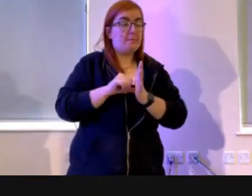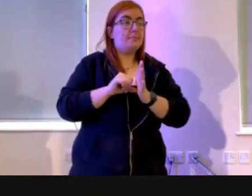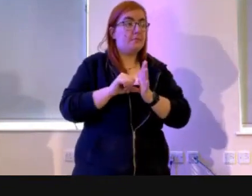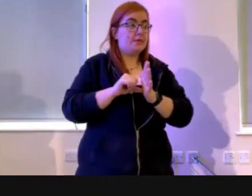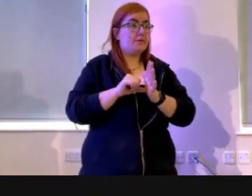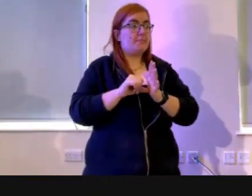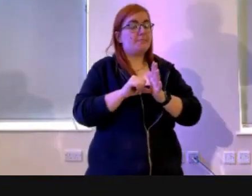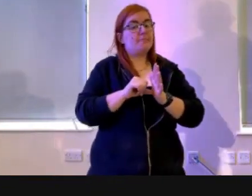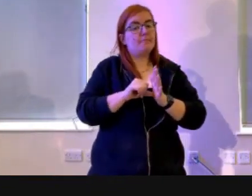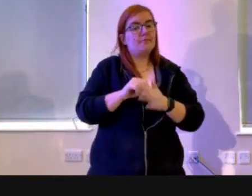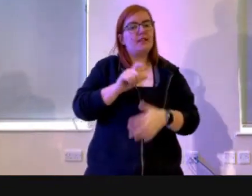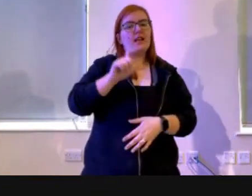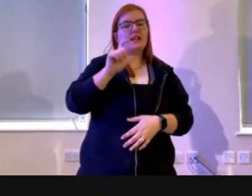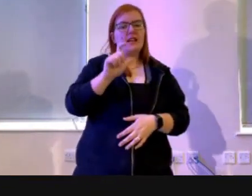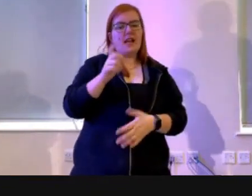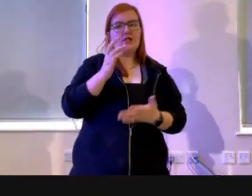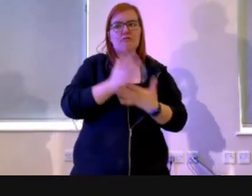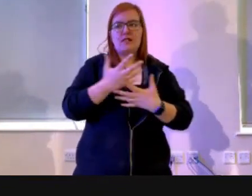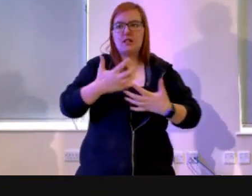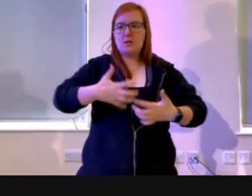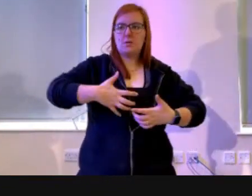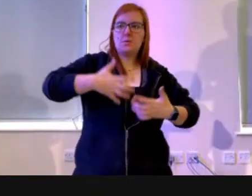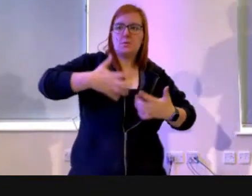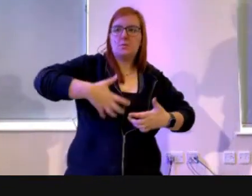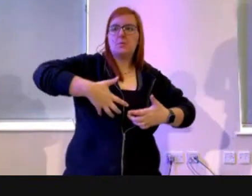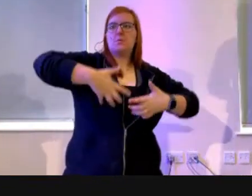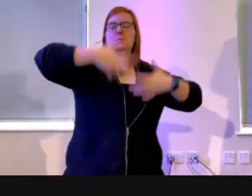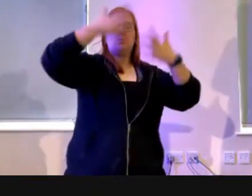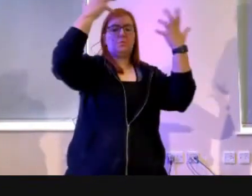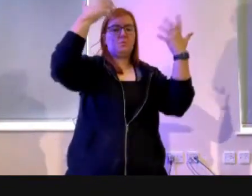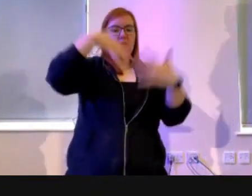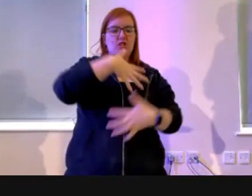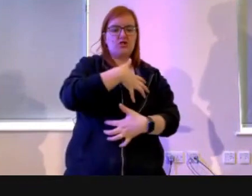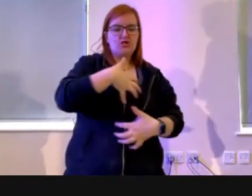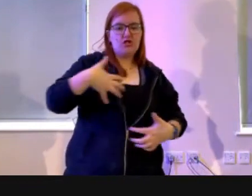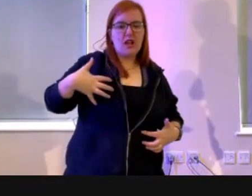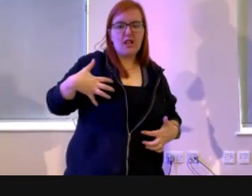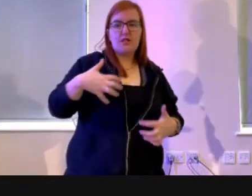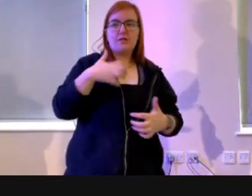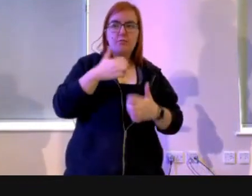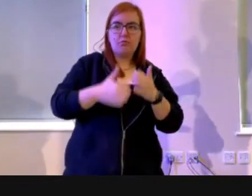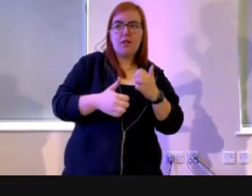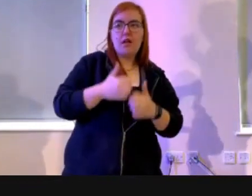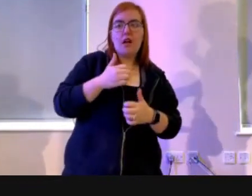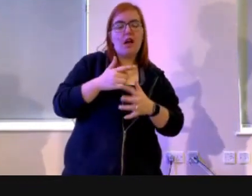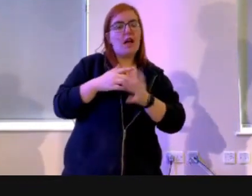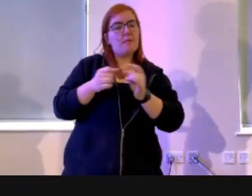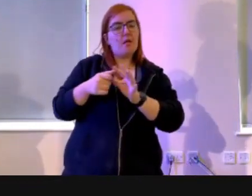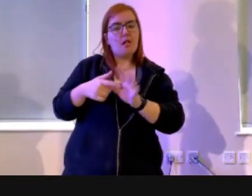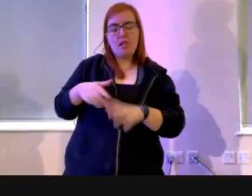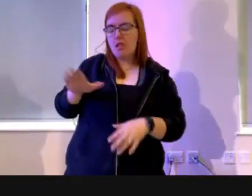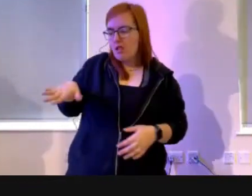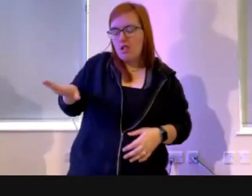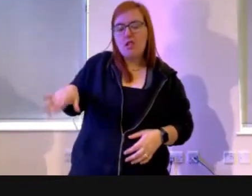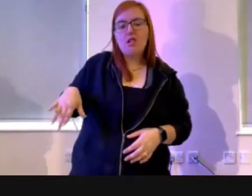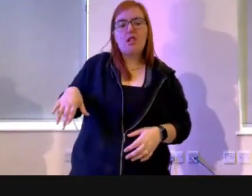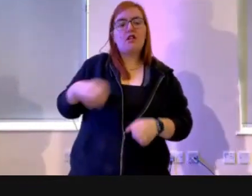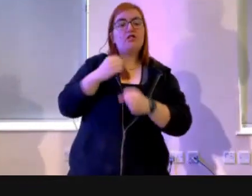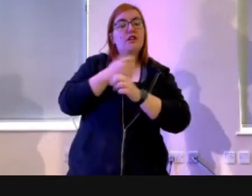And Cain gets really, really cross and really, really jealous of his brother Abel. And it says this in Genesis chapter 4. This is